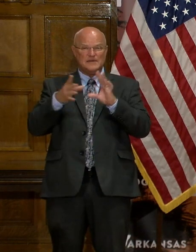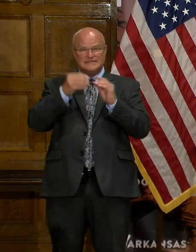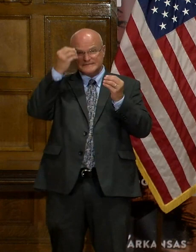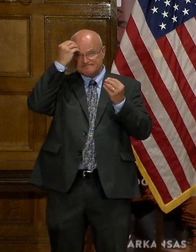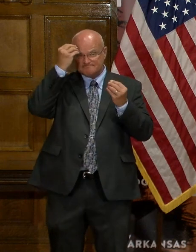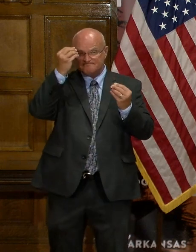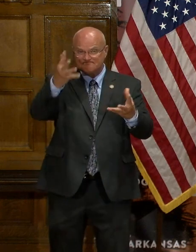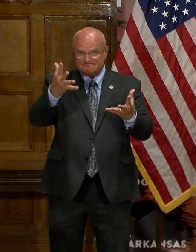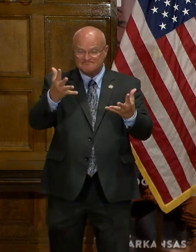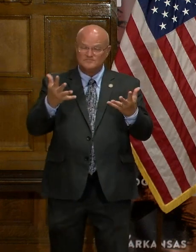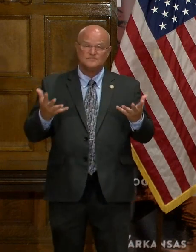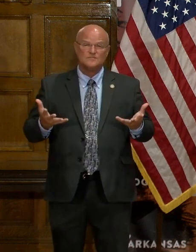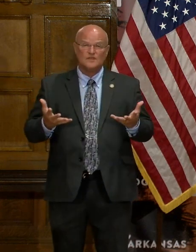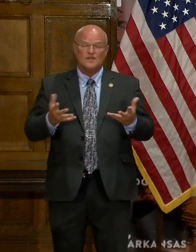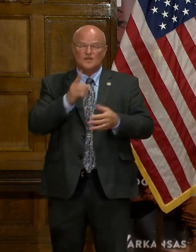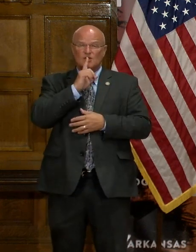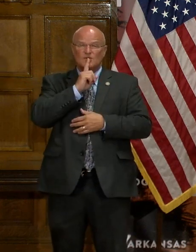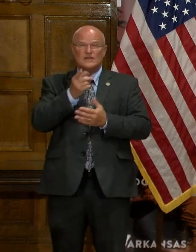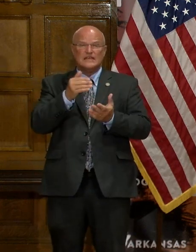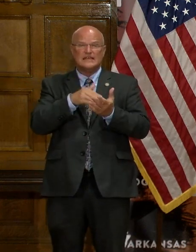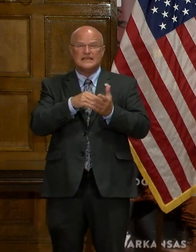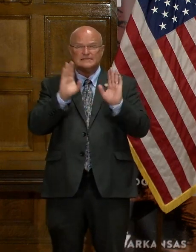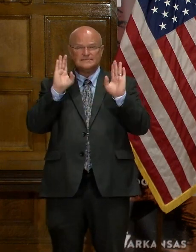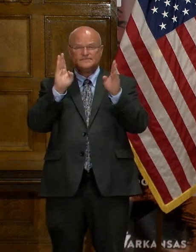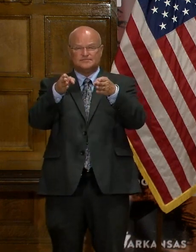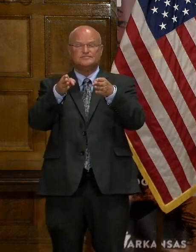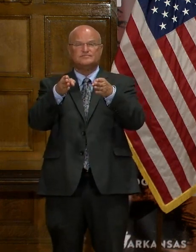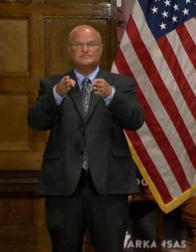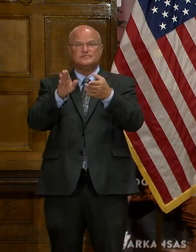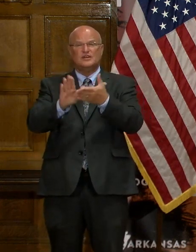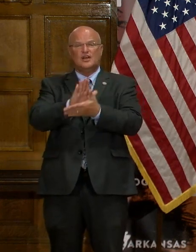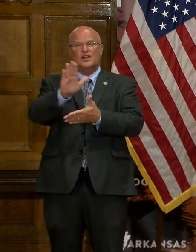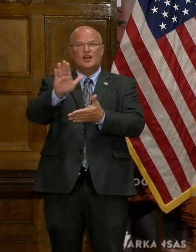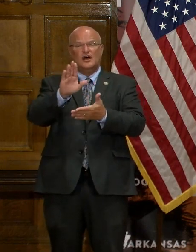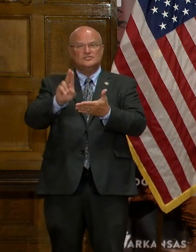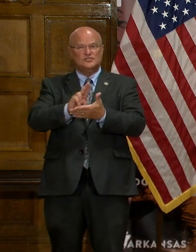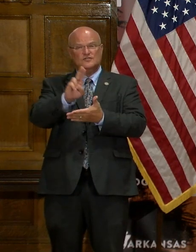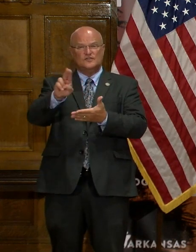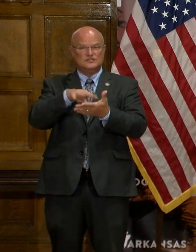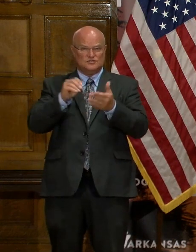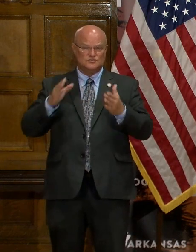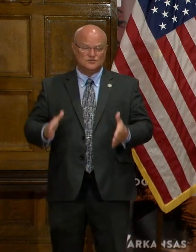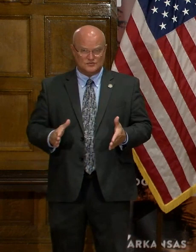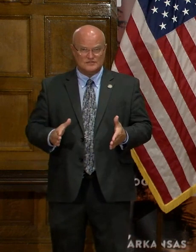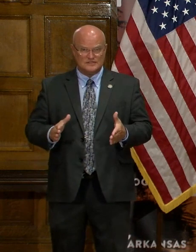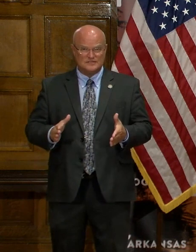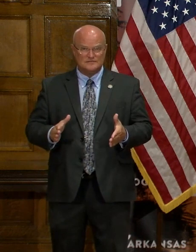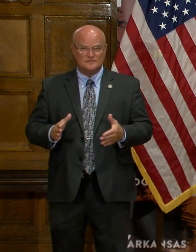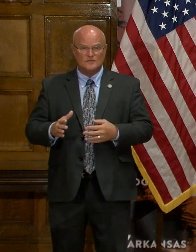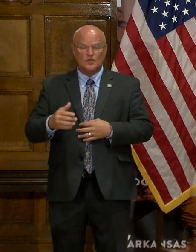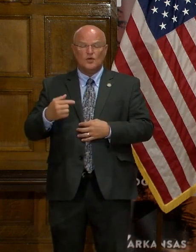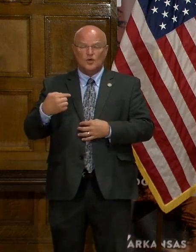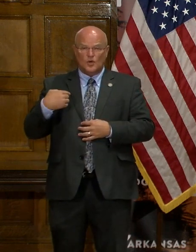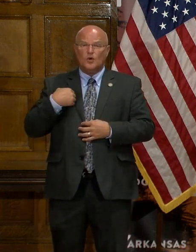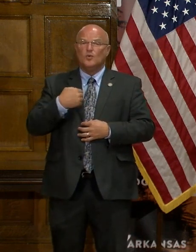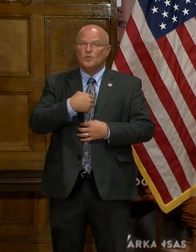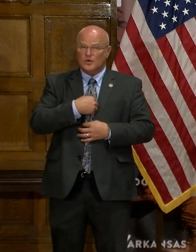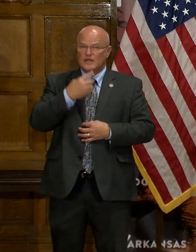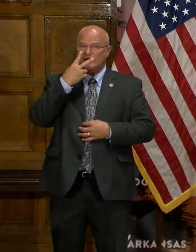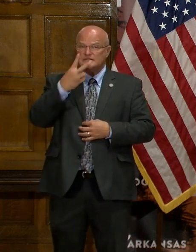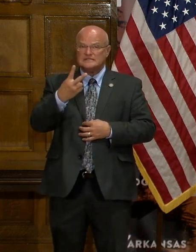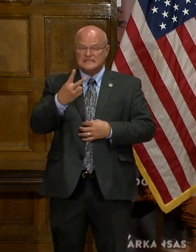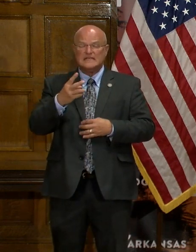is that really, again, directed towards the college and university students. We are seeing